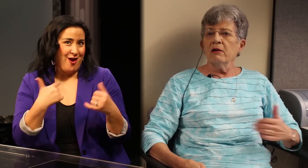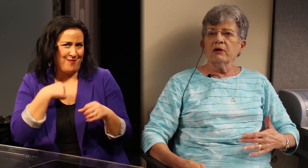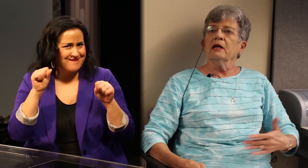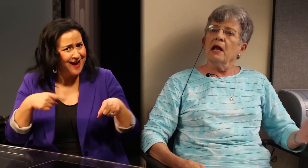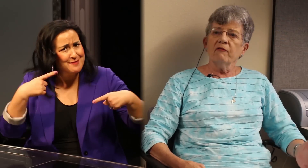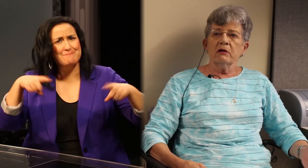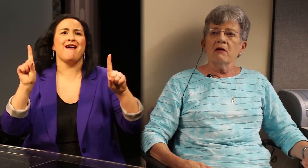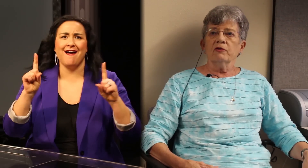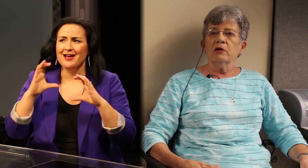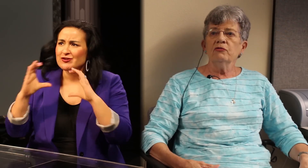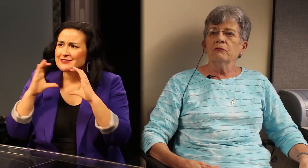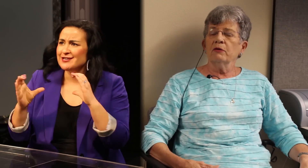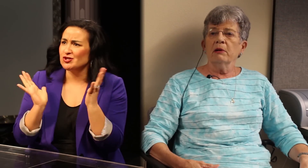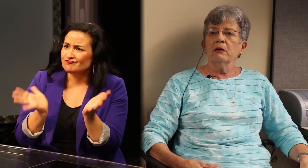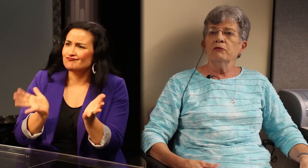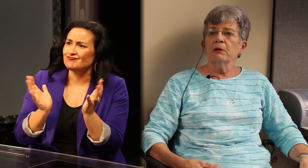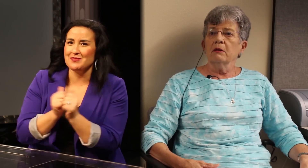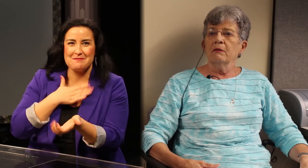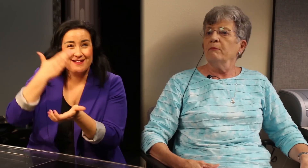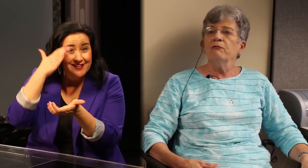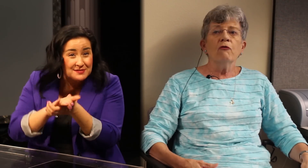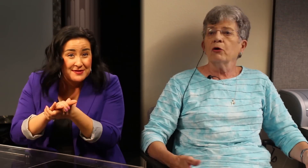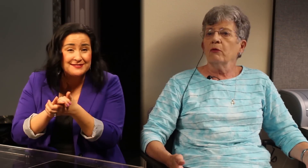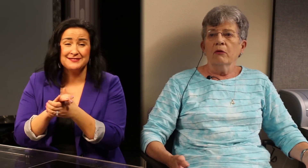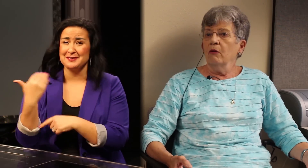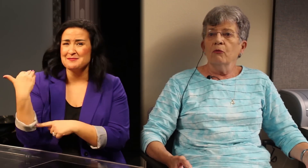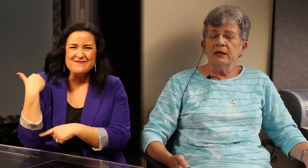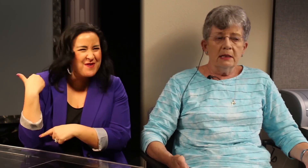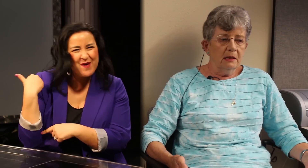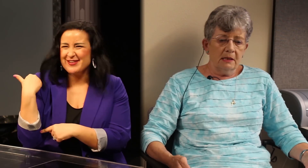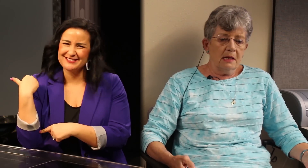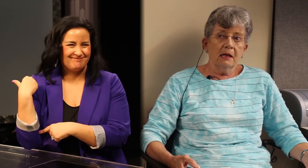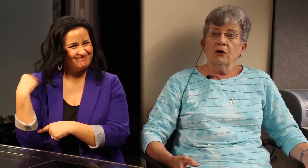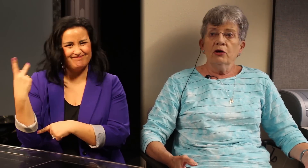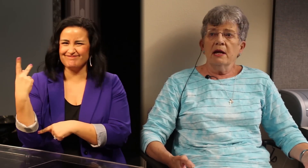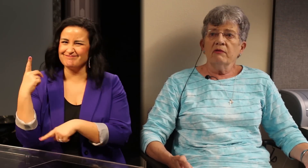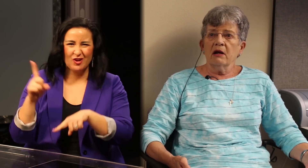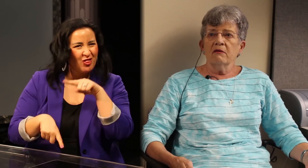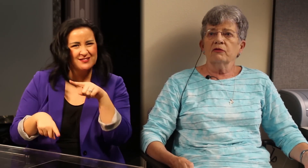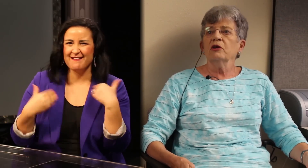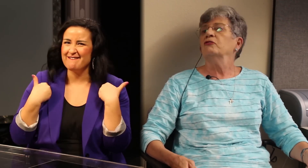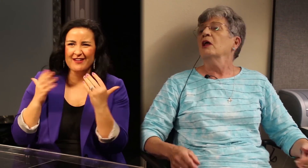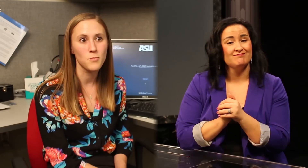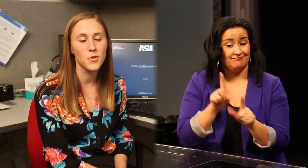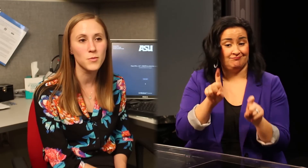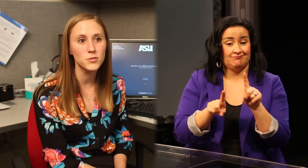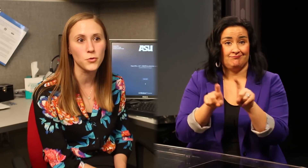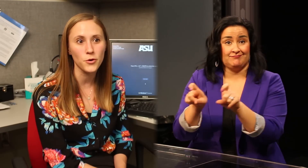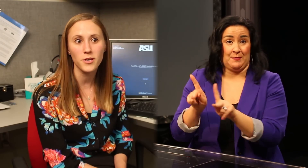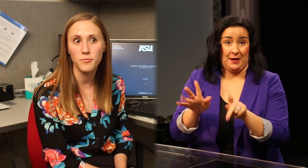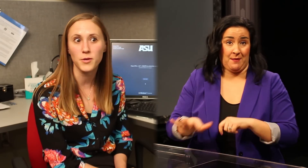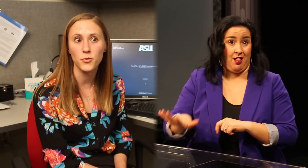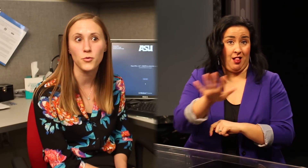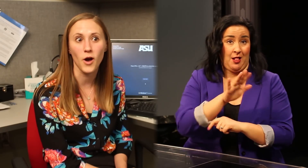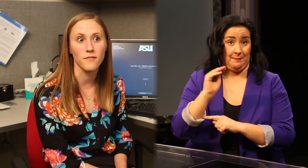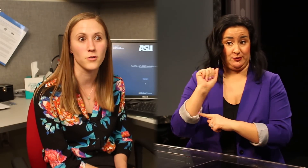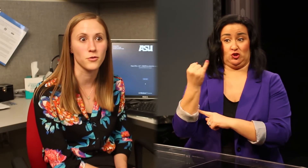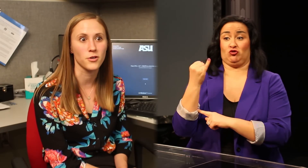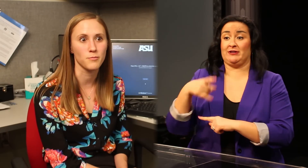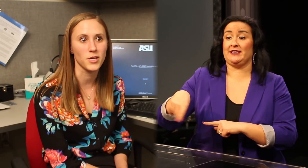have can have a conversation with my husband before we didn't couldn't have a conversation the majority of people who have a cochlear implant